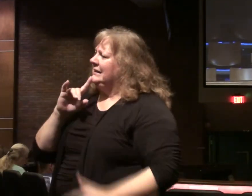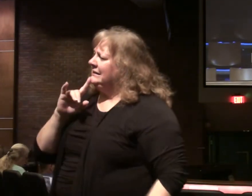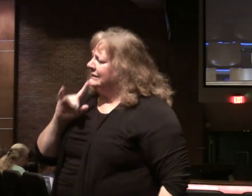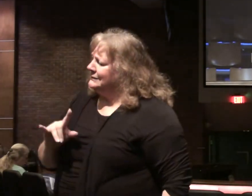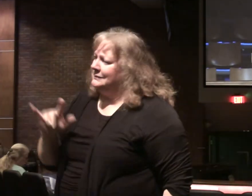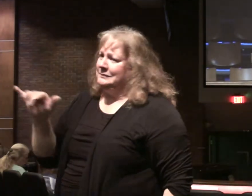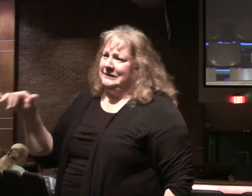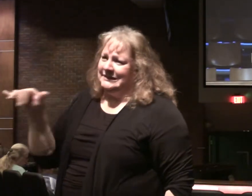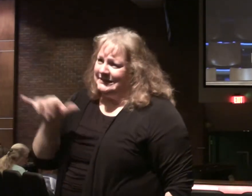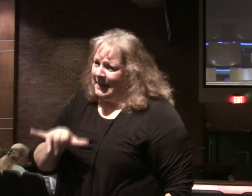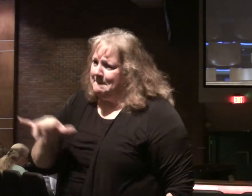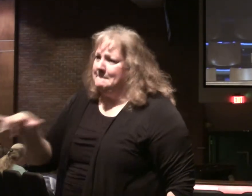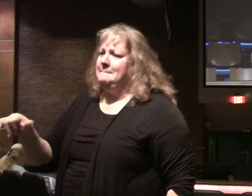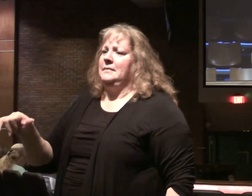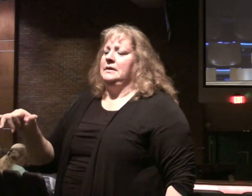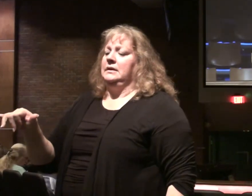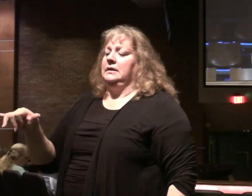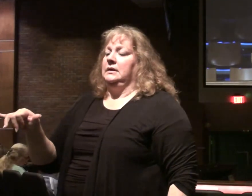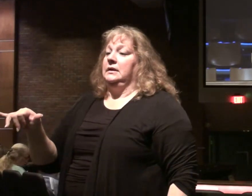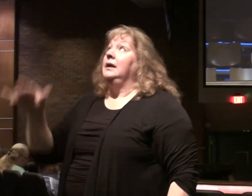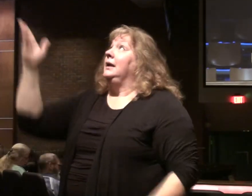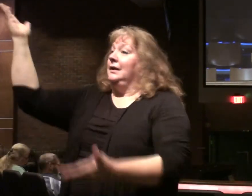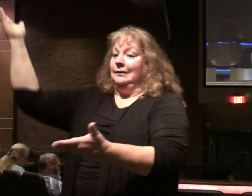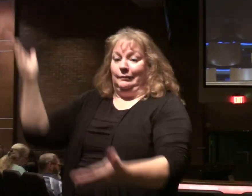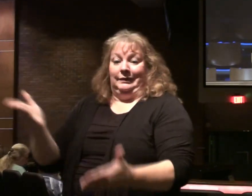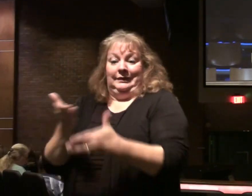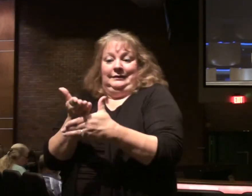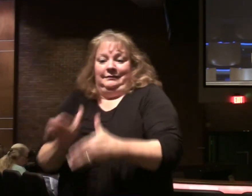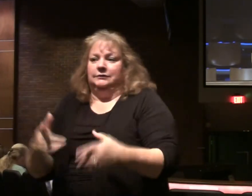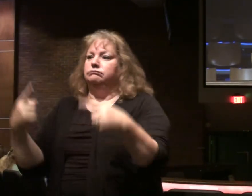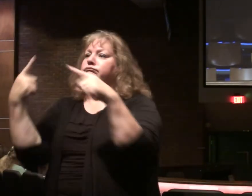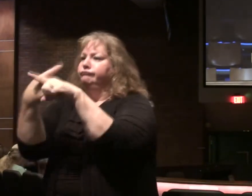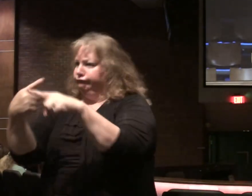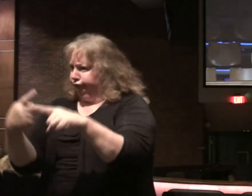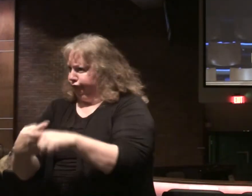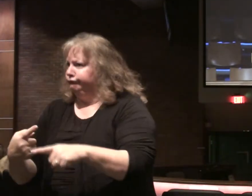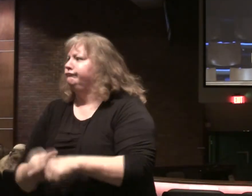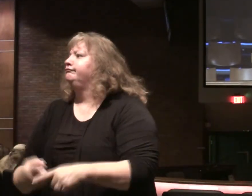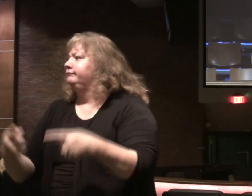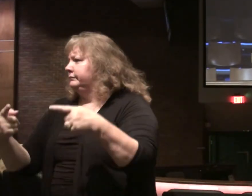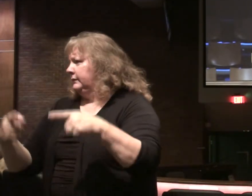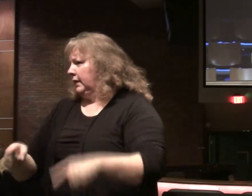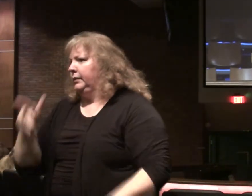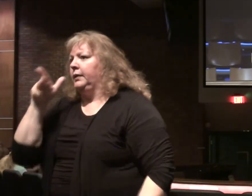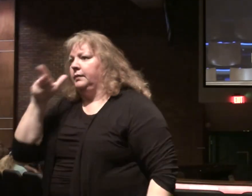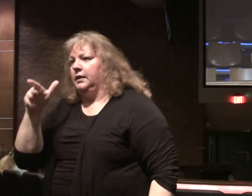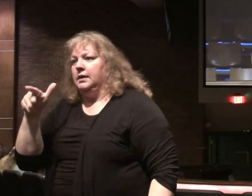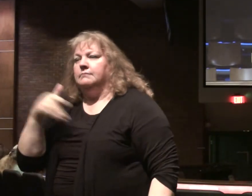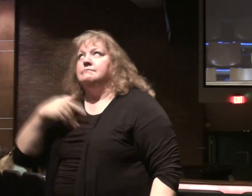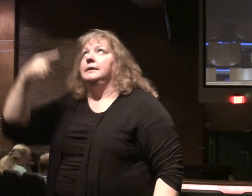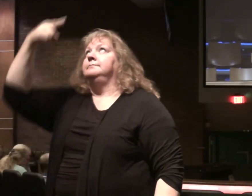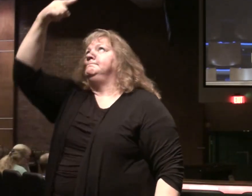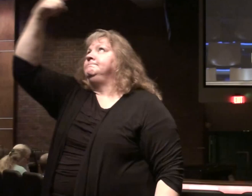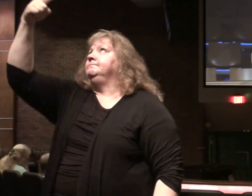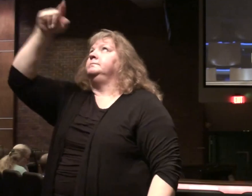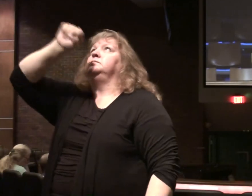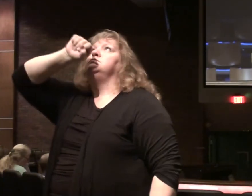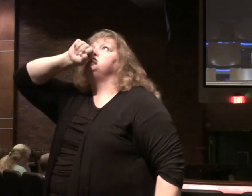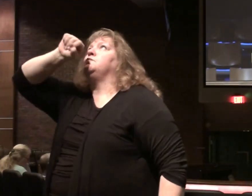14. I'm going bring division. There's going to be conflict. But you must love me most.